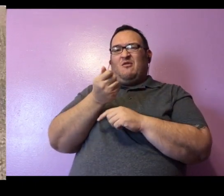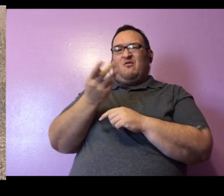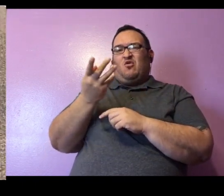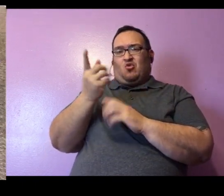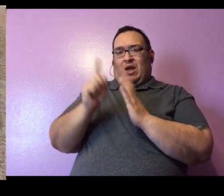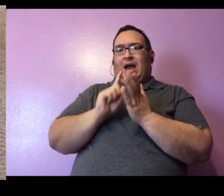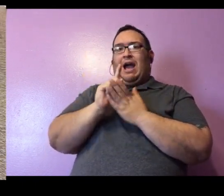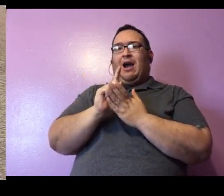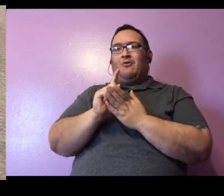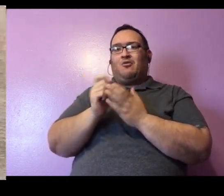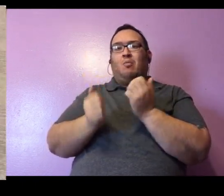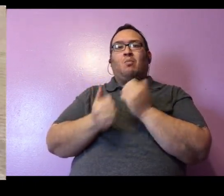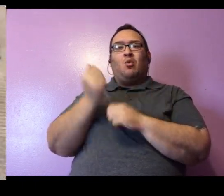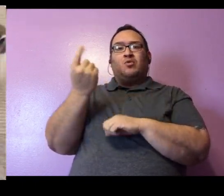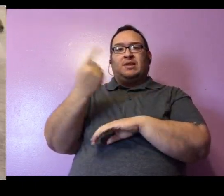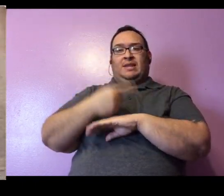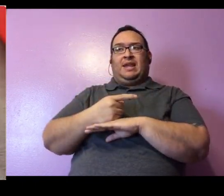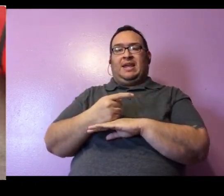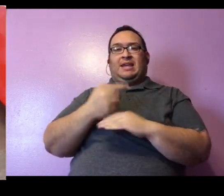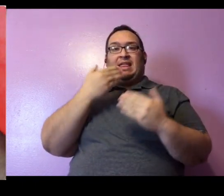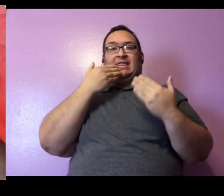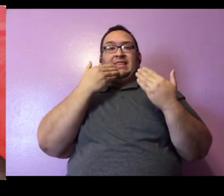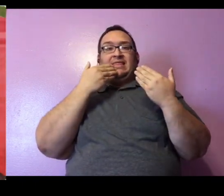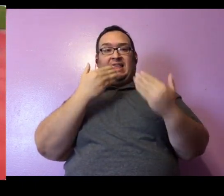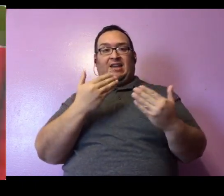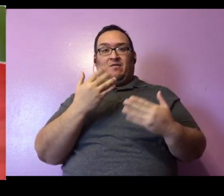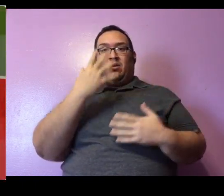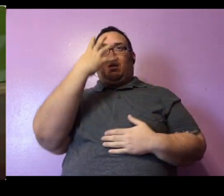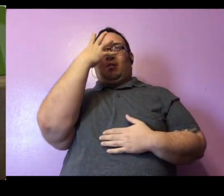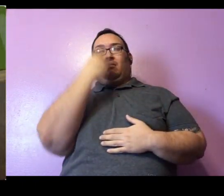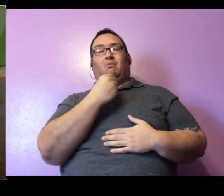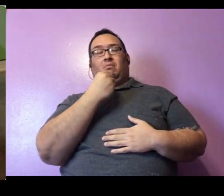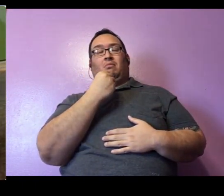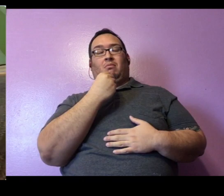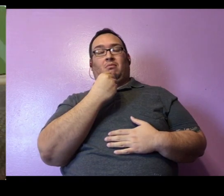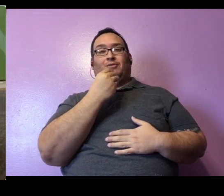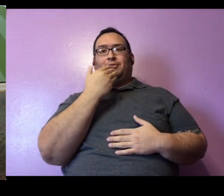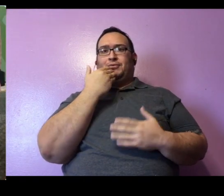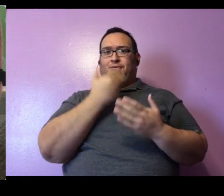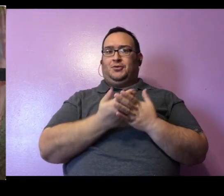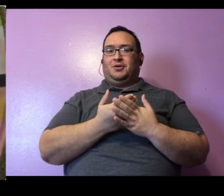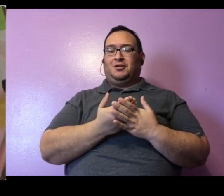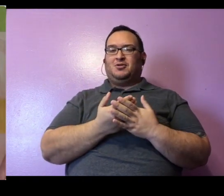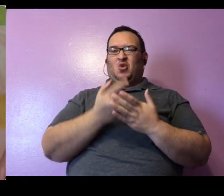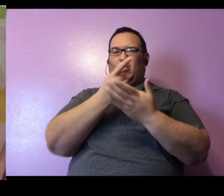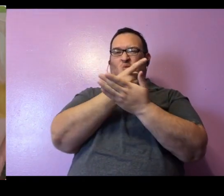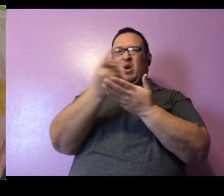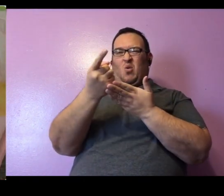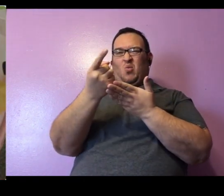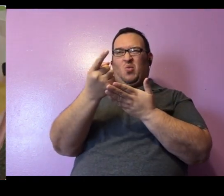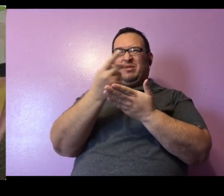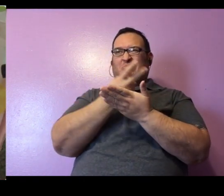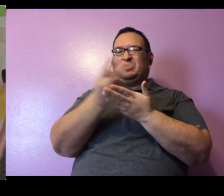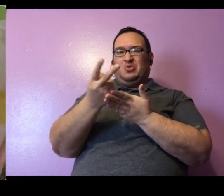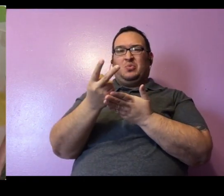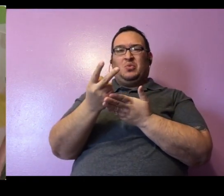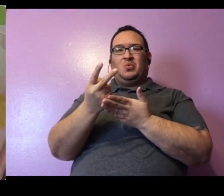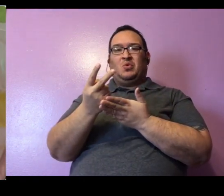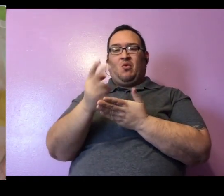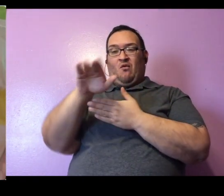for most of the day. Thankfully she's a really good sleeper. So after the first week or so she was sleeping through the night and